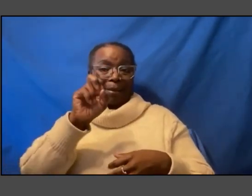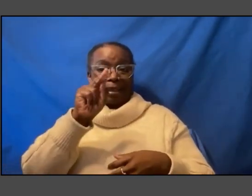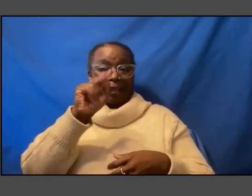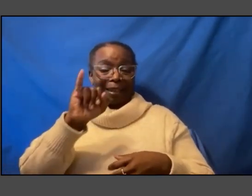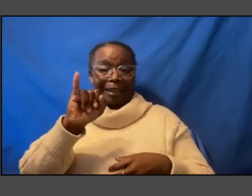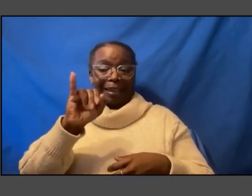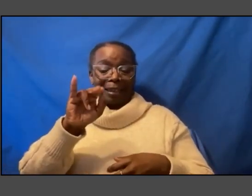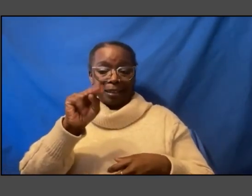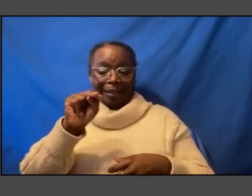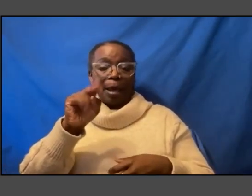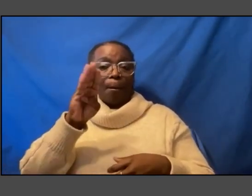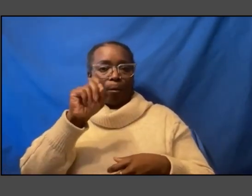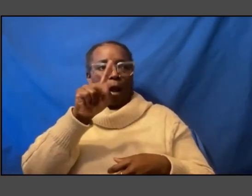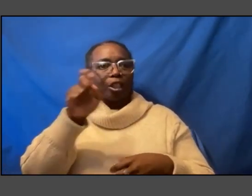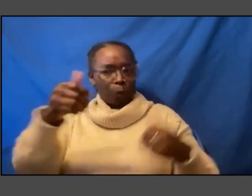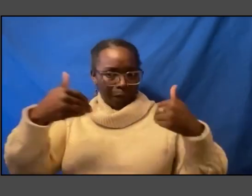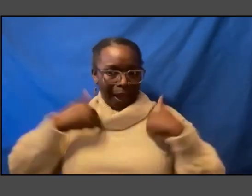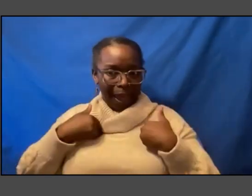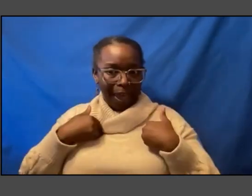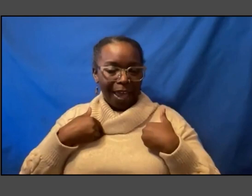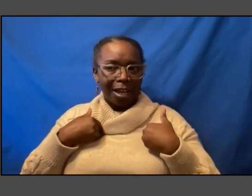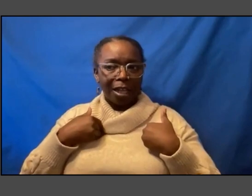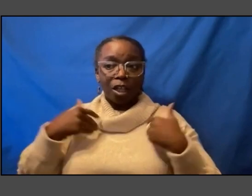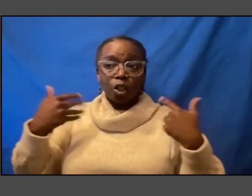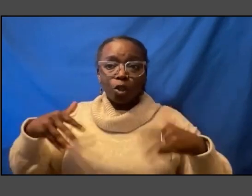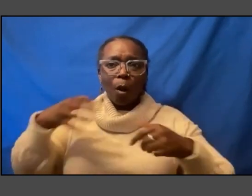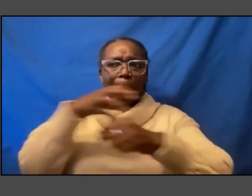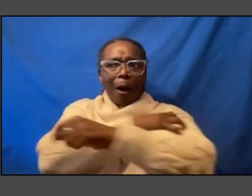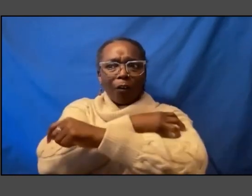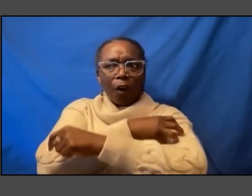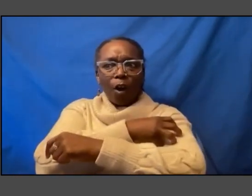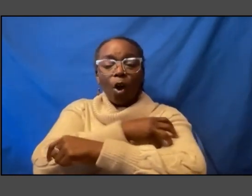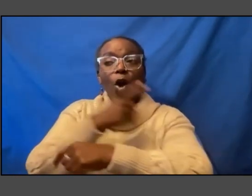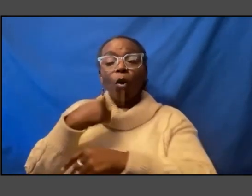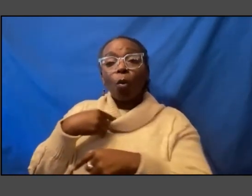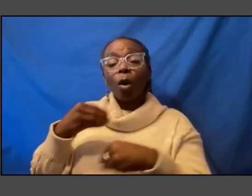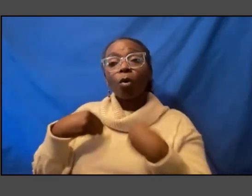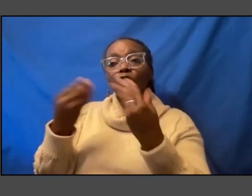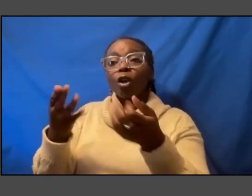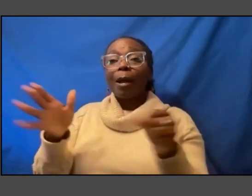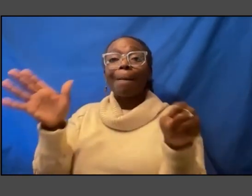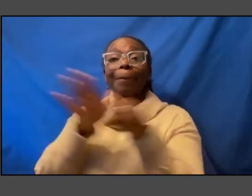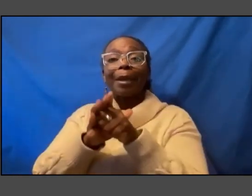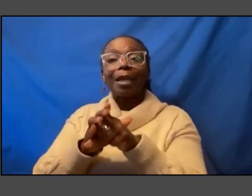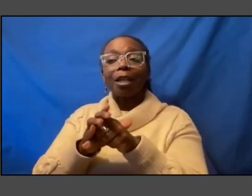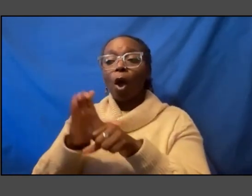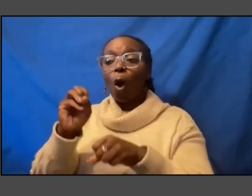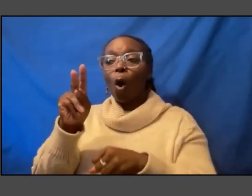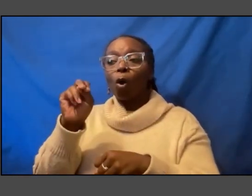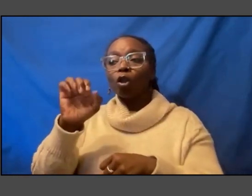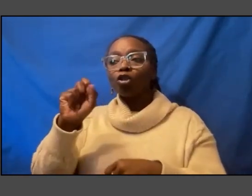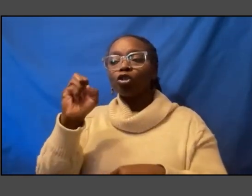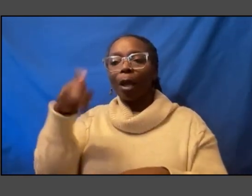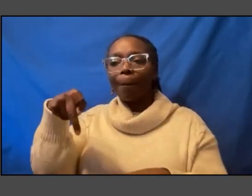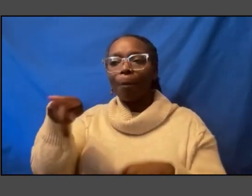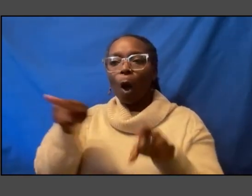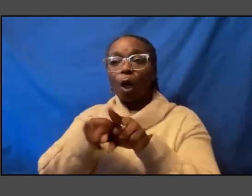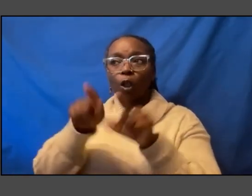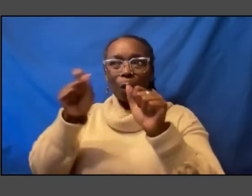what was so powerful is we said we will return complete ownership but they also said could you keep seven or eight so that